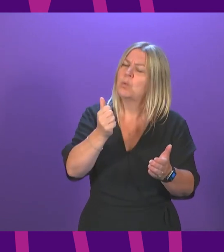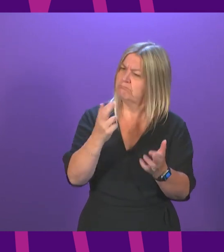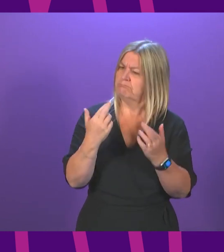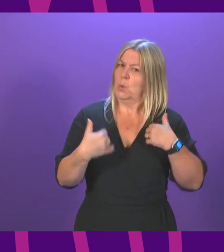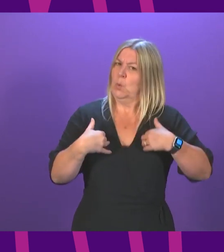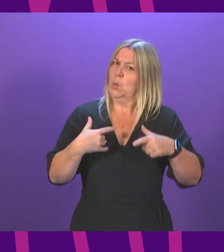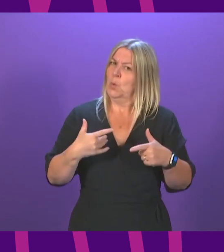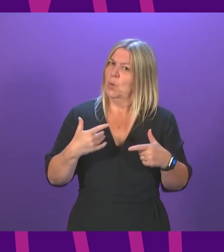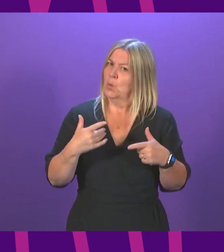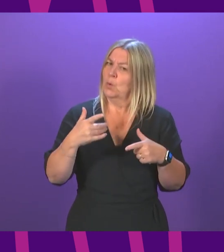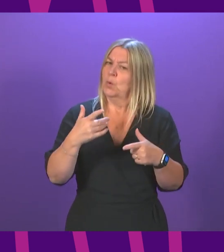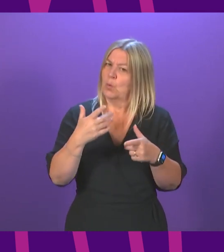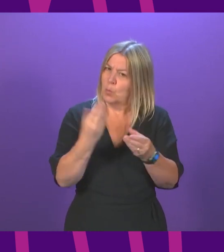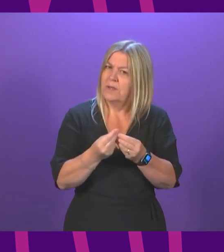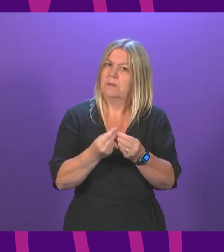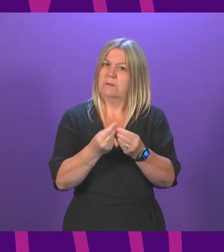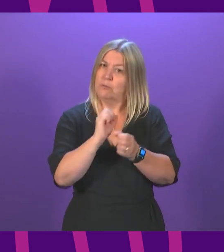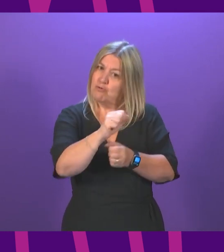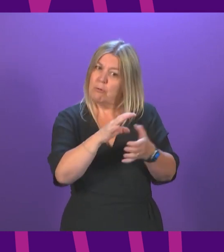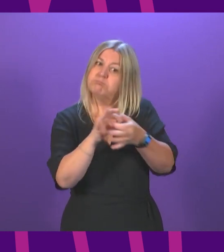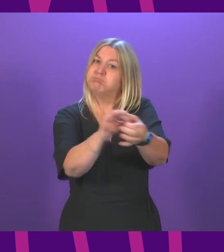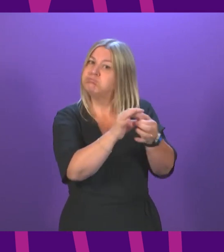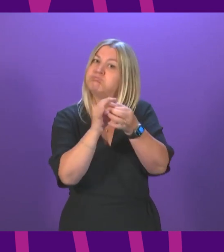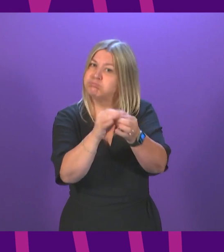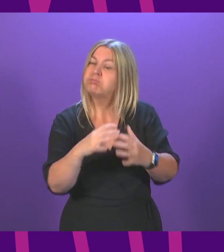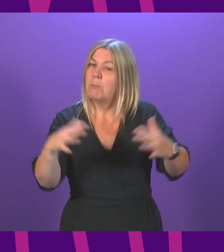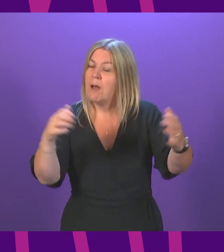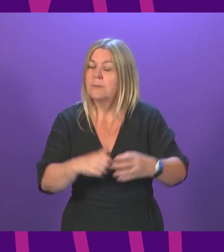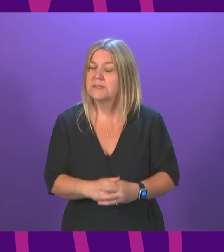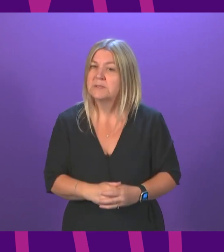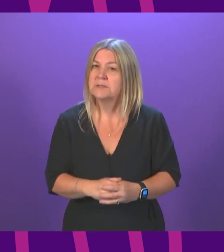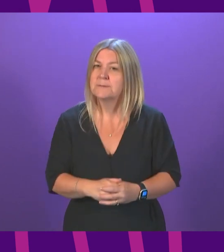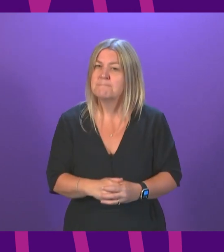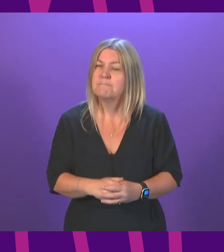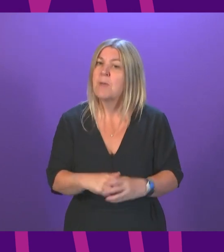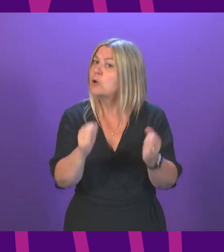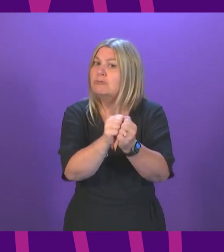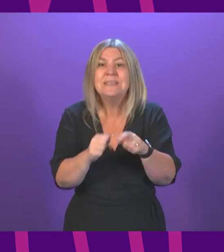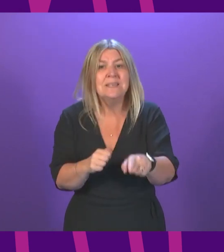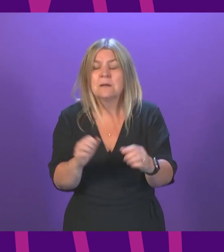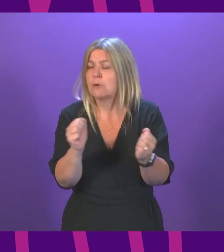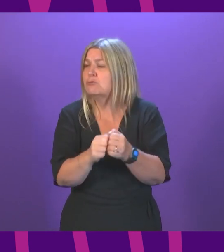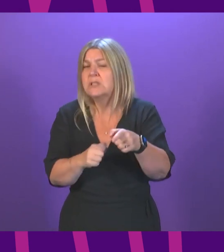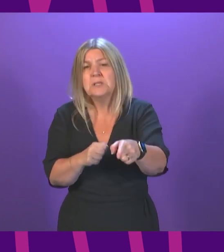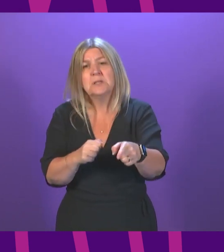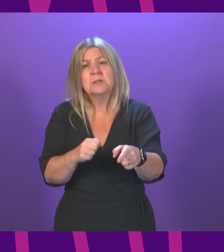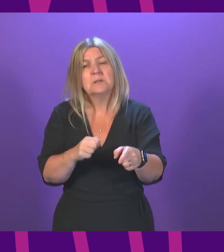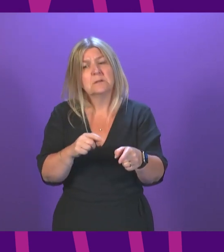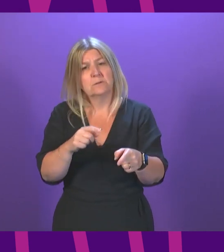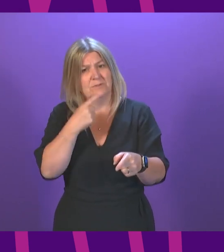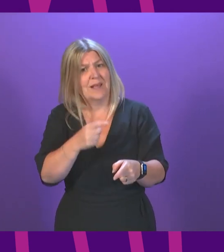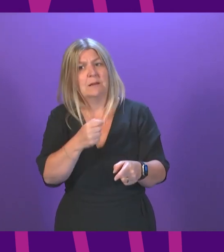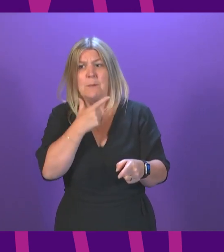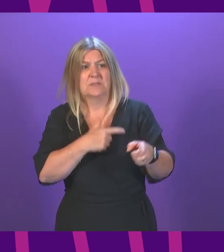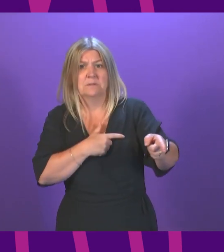taking that forward with cooperation across the Parliament. I agree with the comments that in terms of what has been reported about